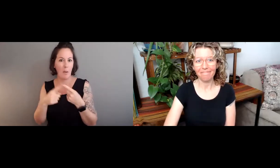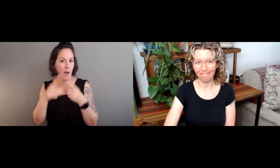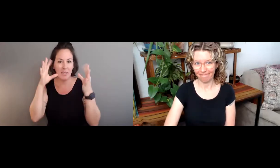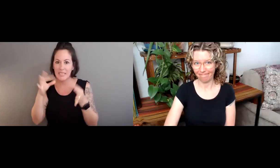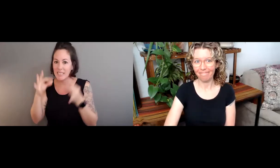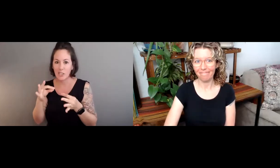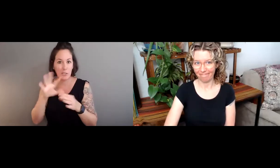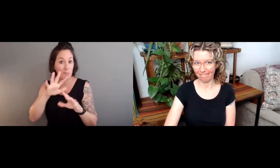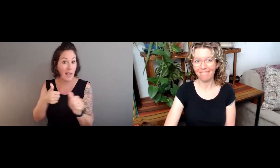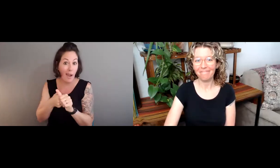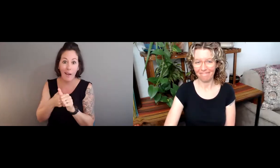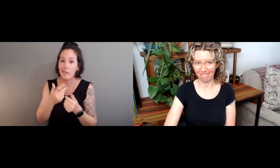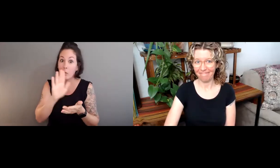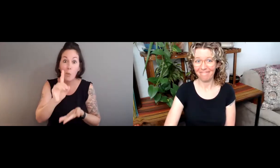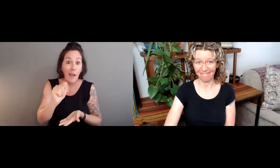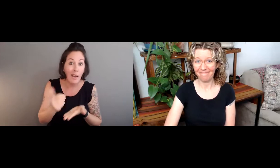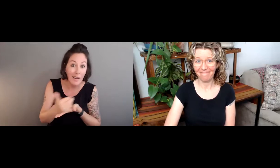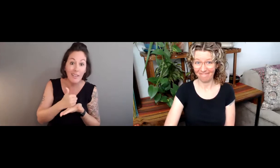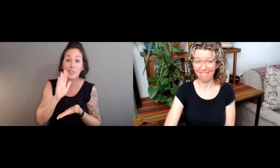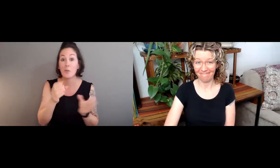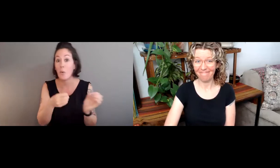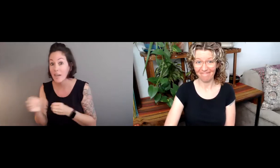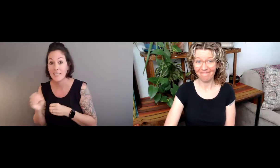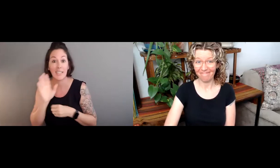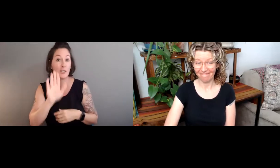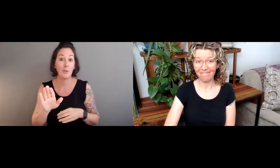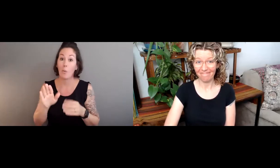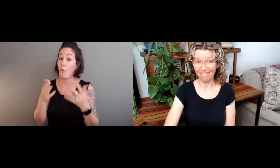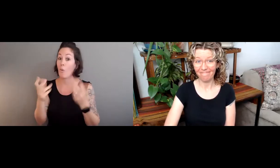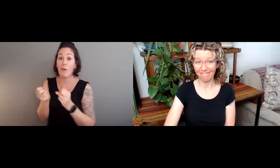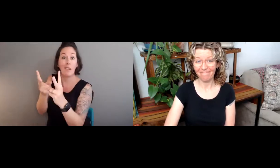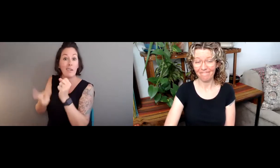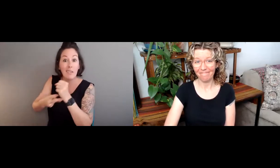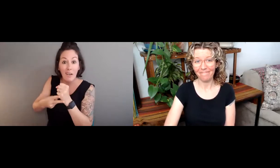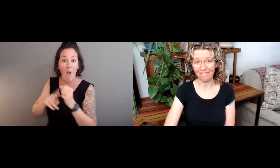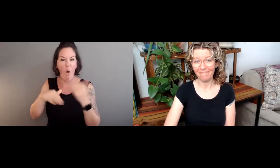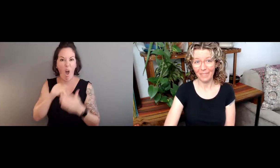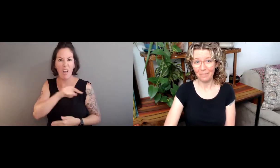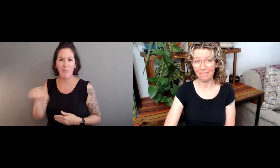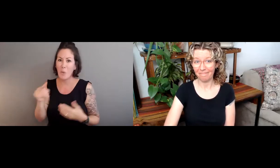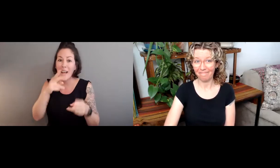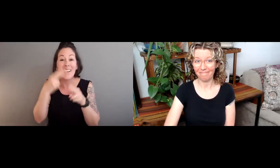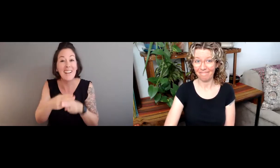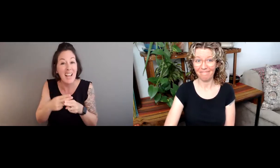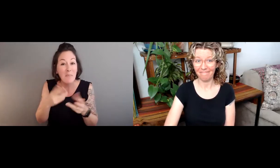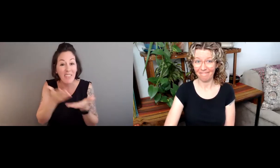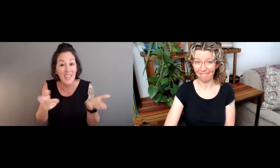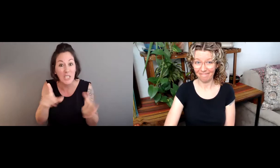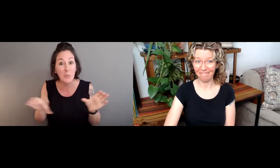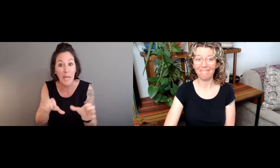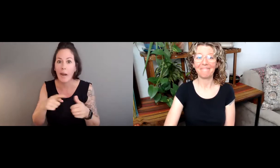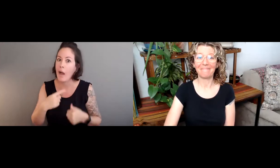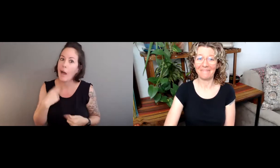actually describe very clearly about the decisions that were made behind data collection, organization, archival,